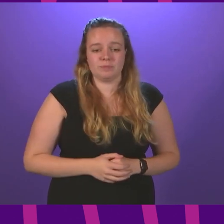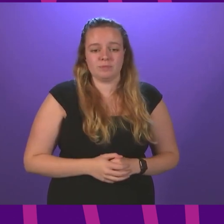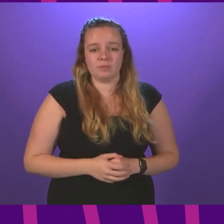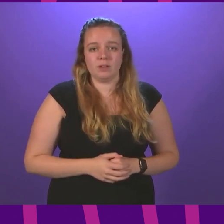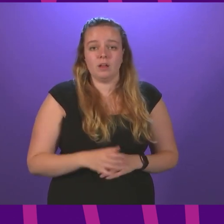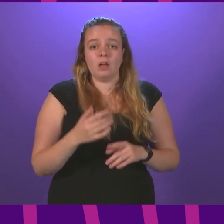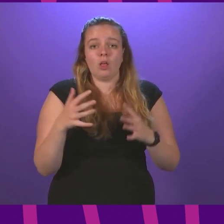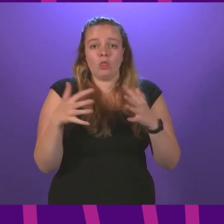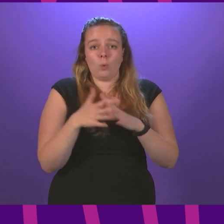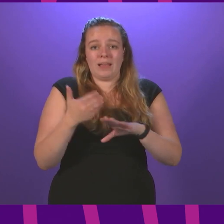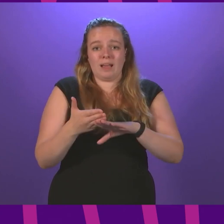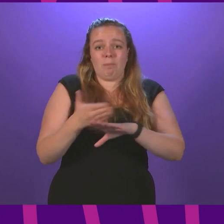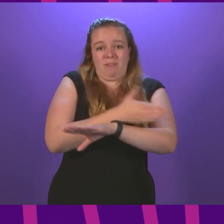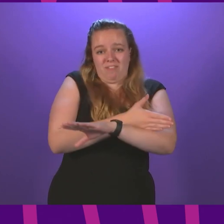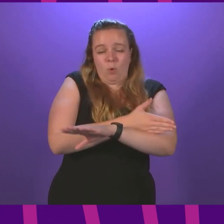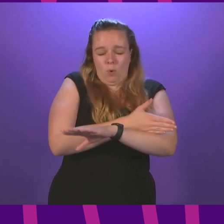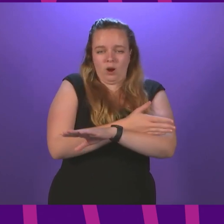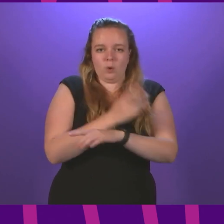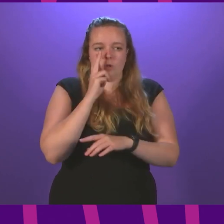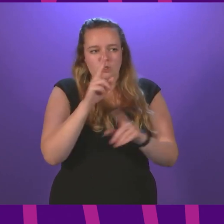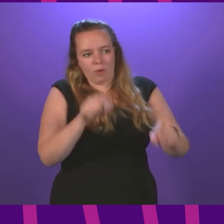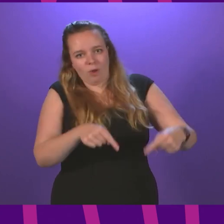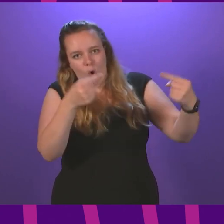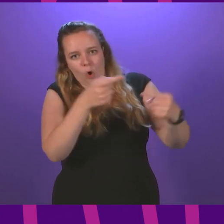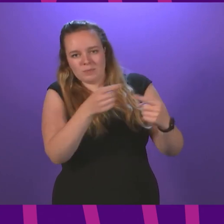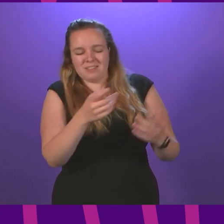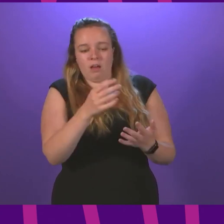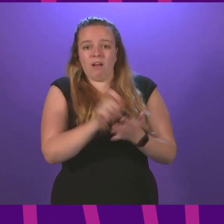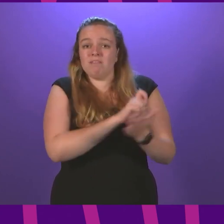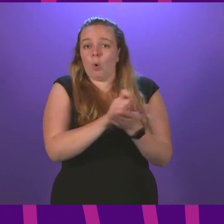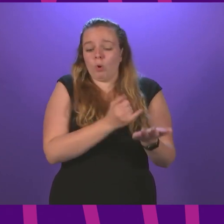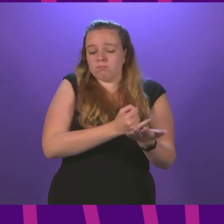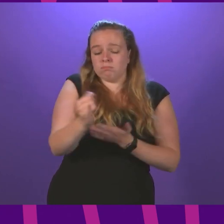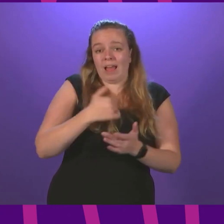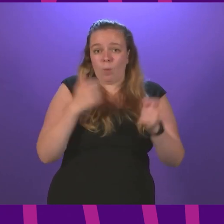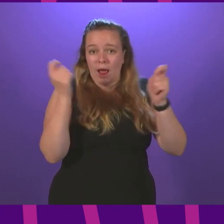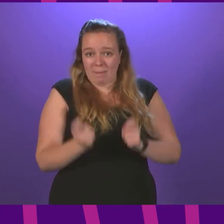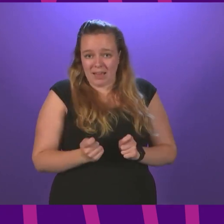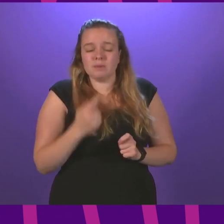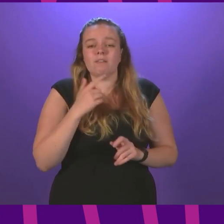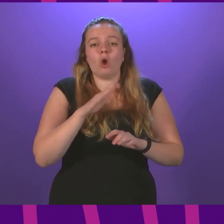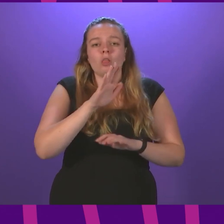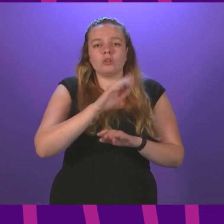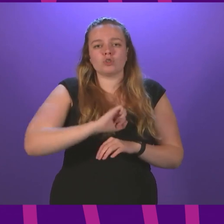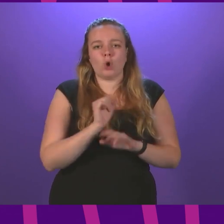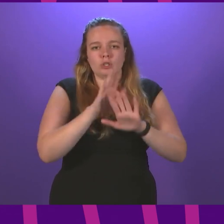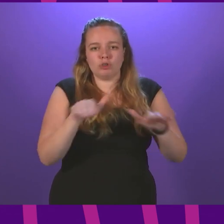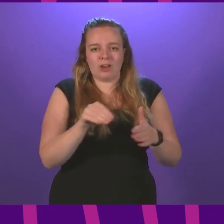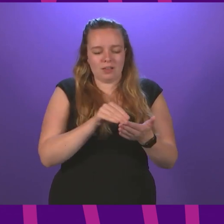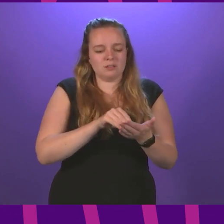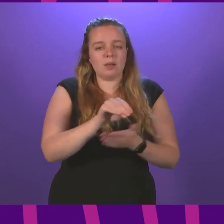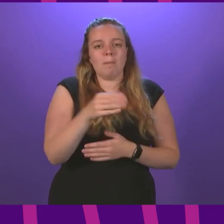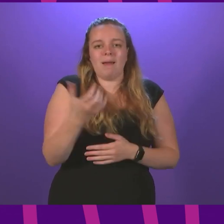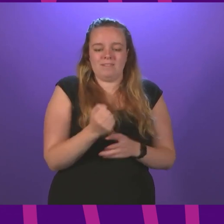The week before this, we saw the bench's opposite vote down our amendment, calling for the Scottish child benefits to be doubled